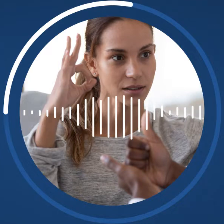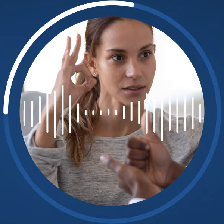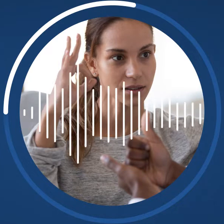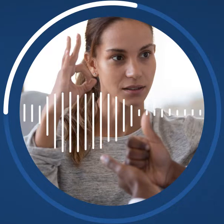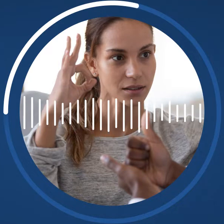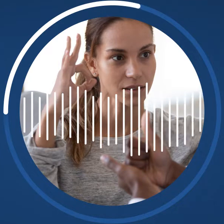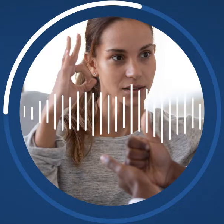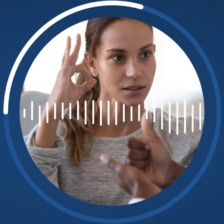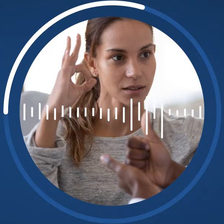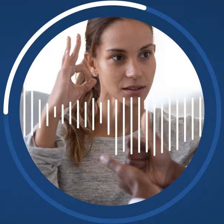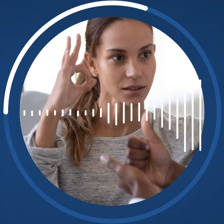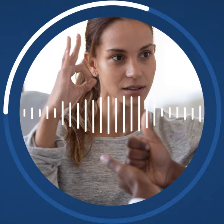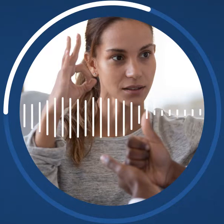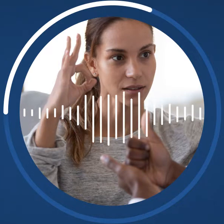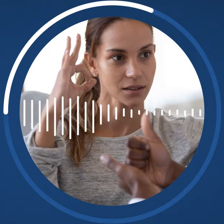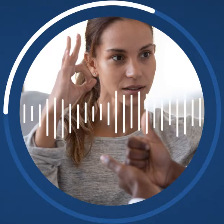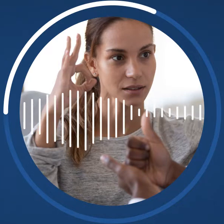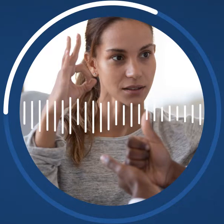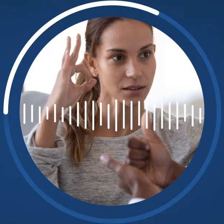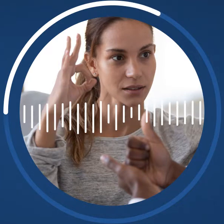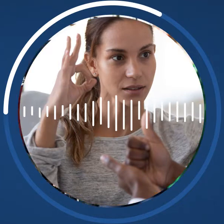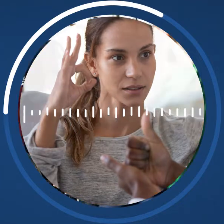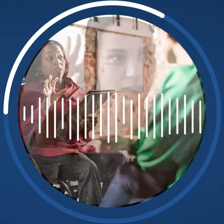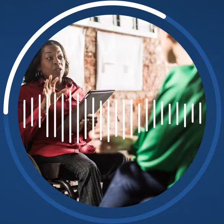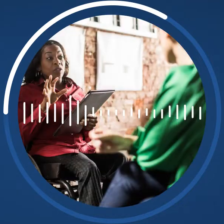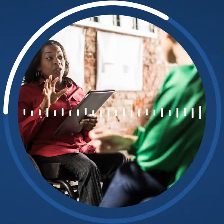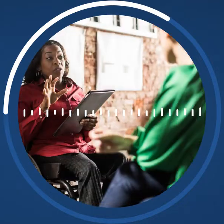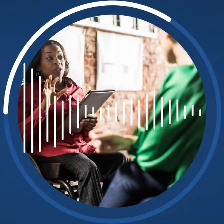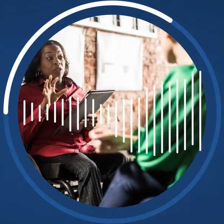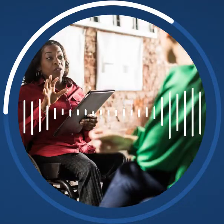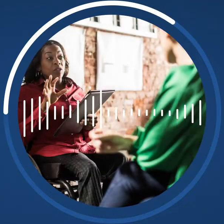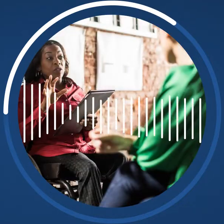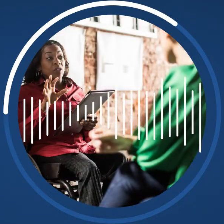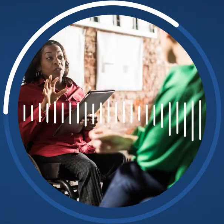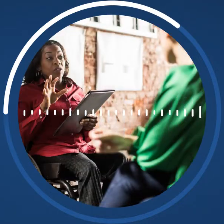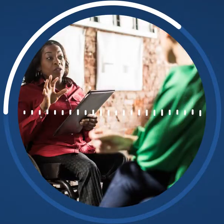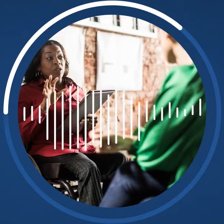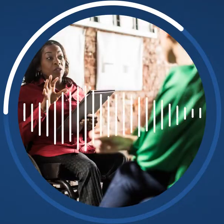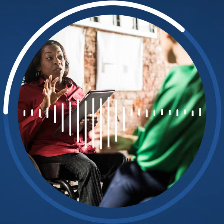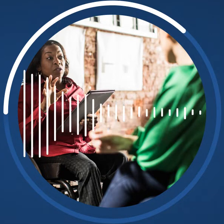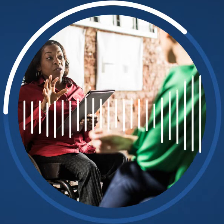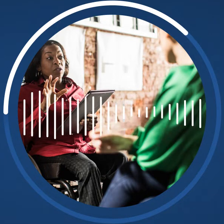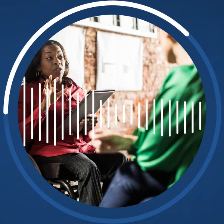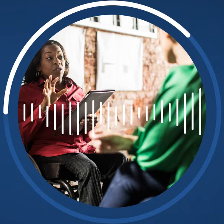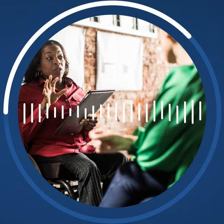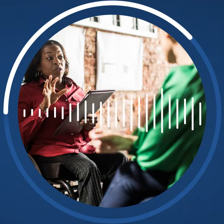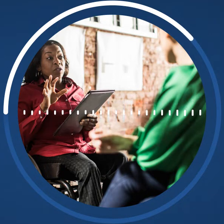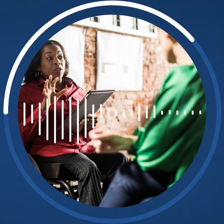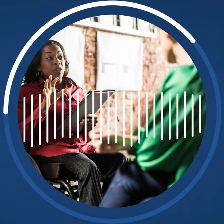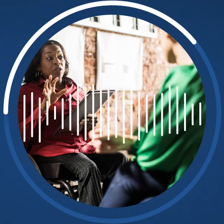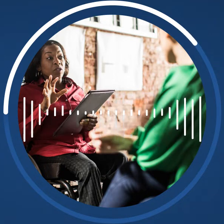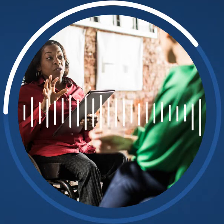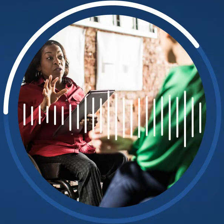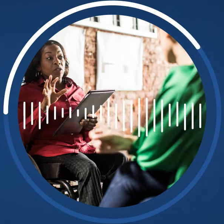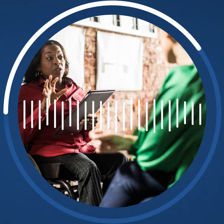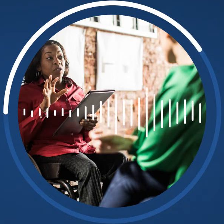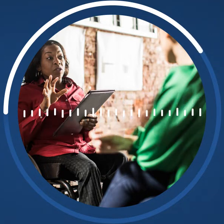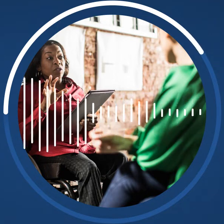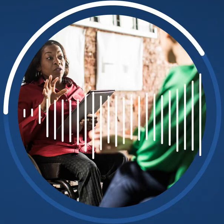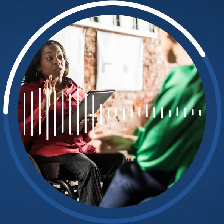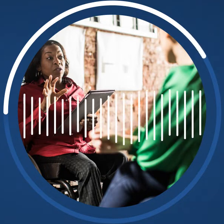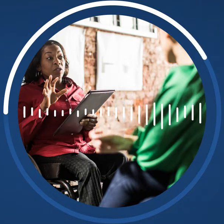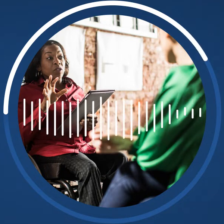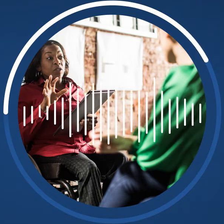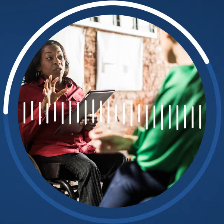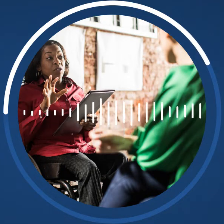law prohibits discrimination against people with disabilities in employment, transportation, public accommodations, commercial facilities,